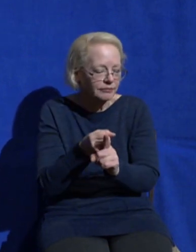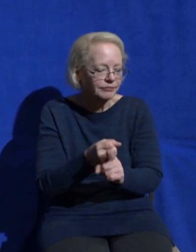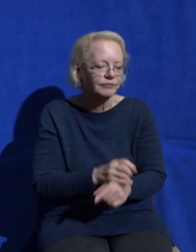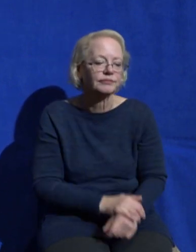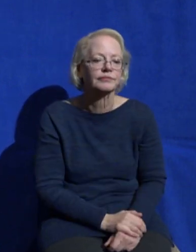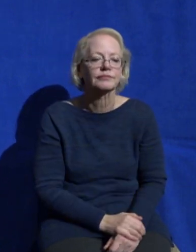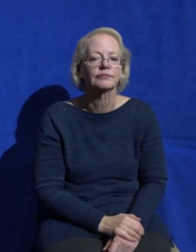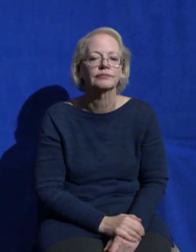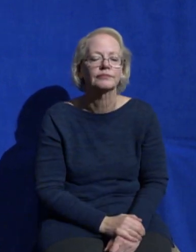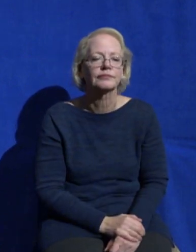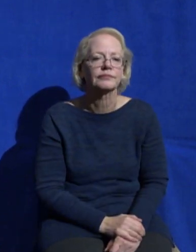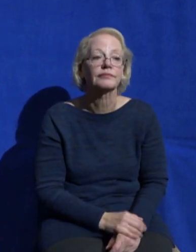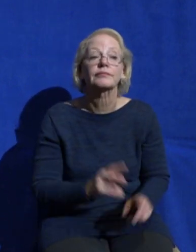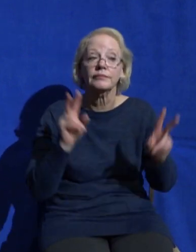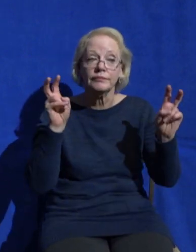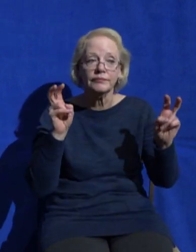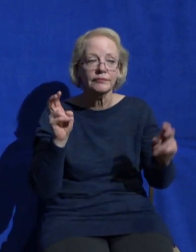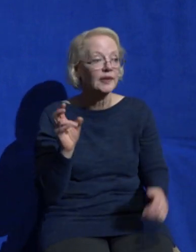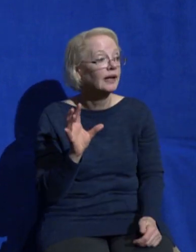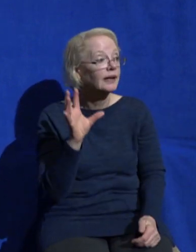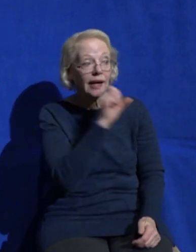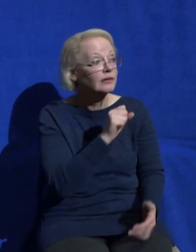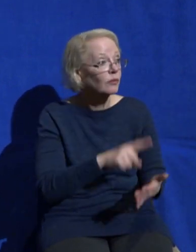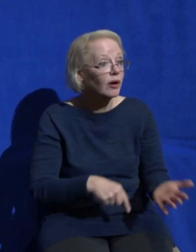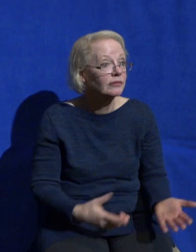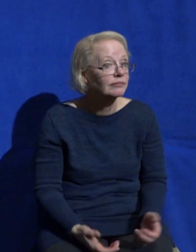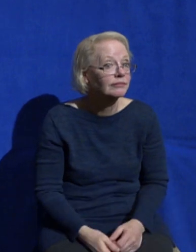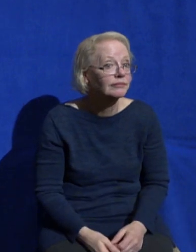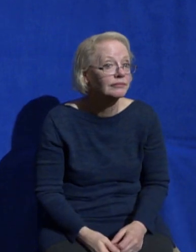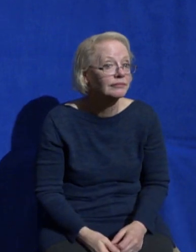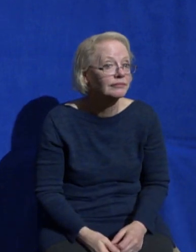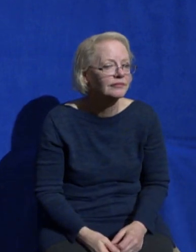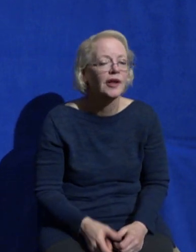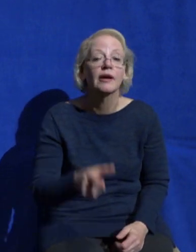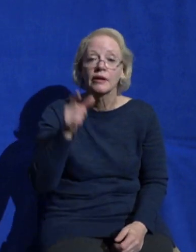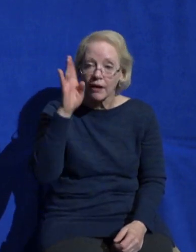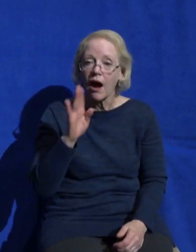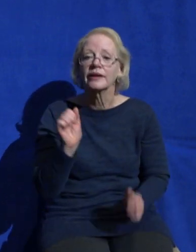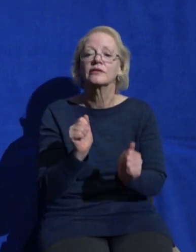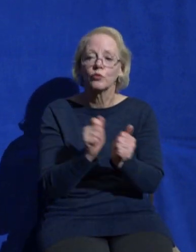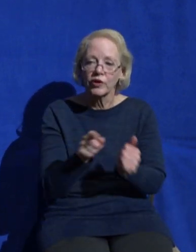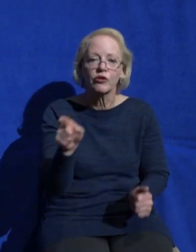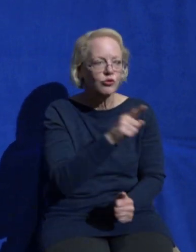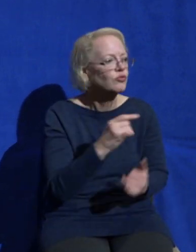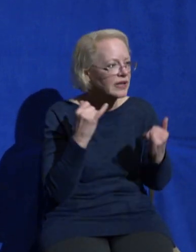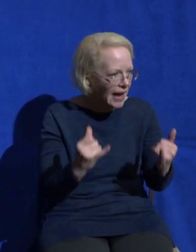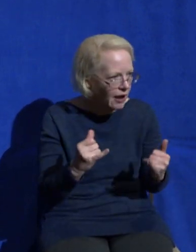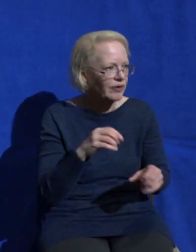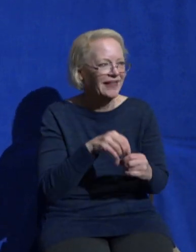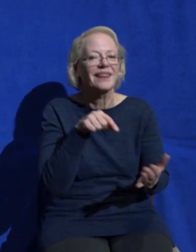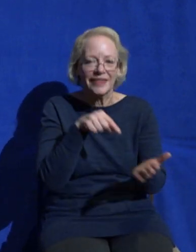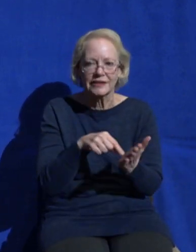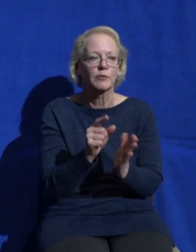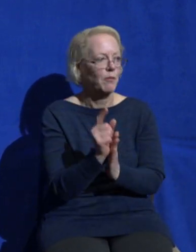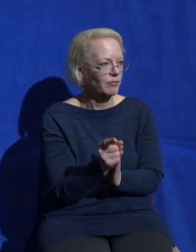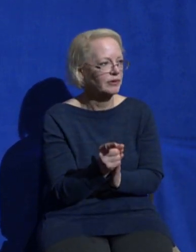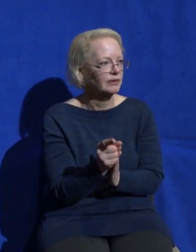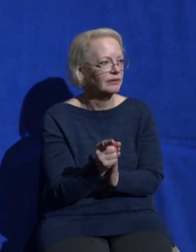knows everything about you he knows everything happening in your life he knows everything happening in your